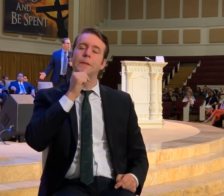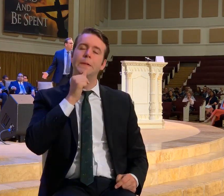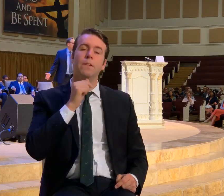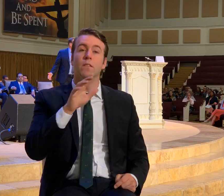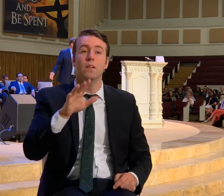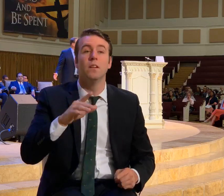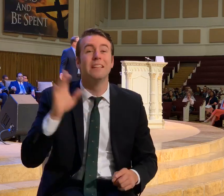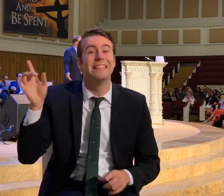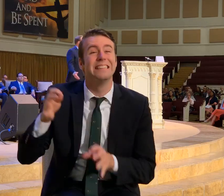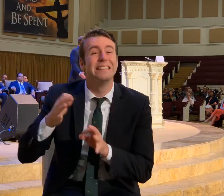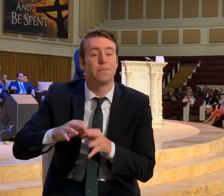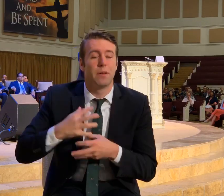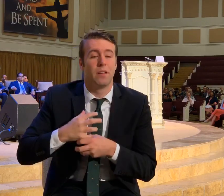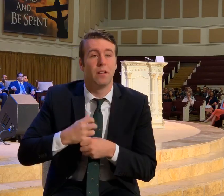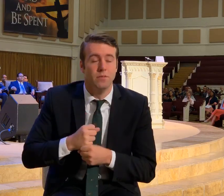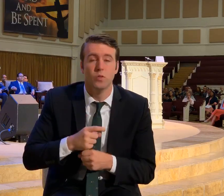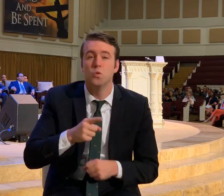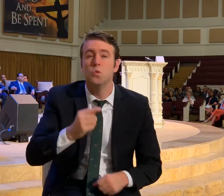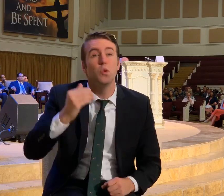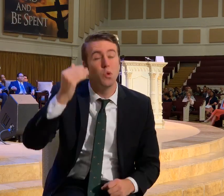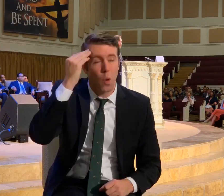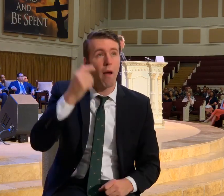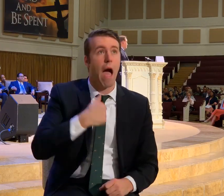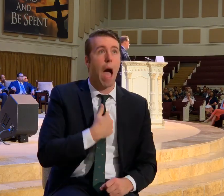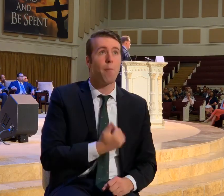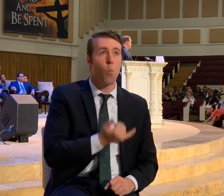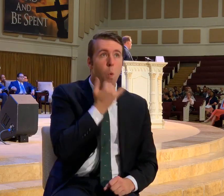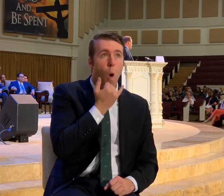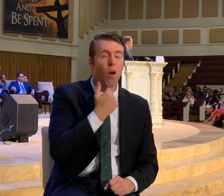In other words. You know when you're guilty.